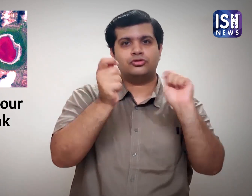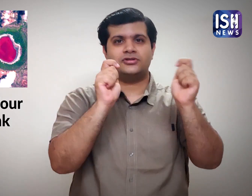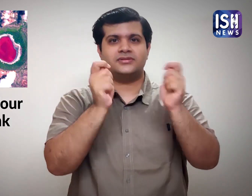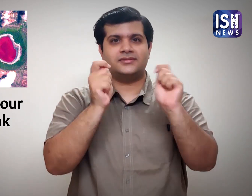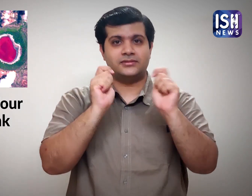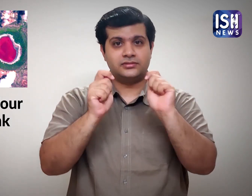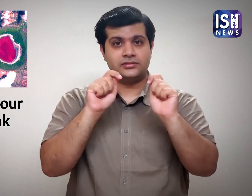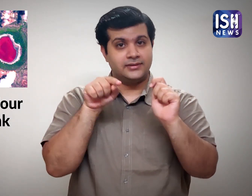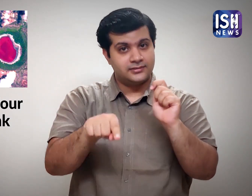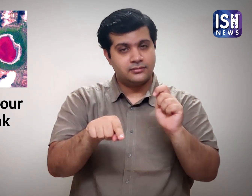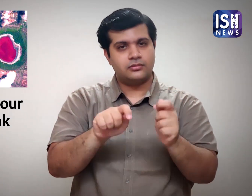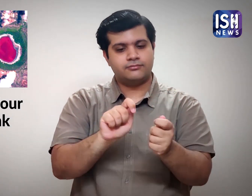9.